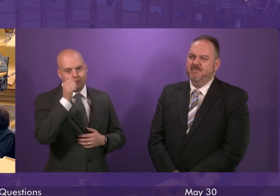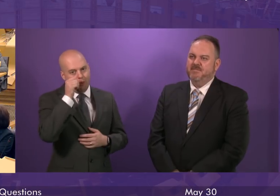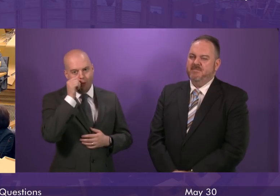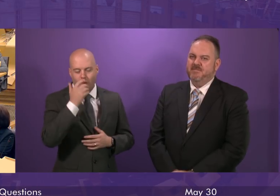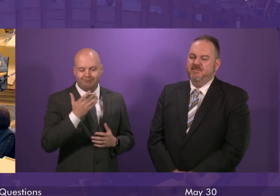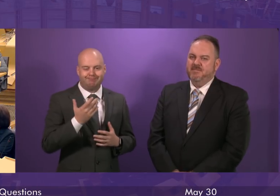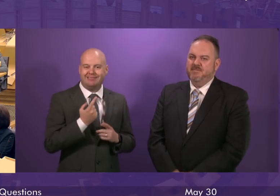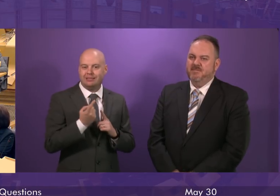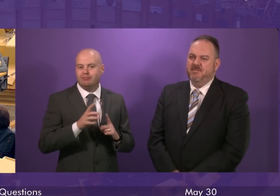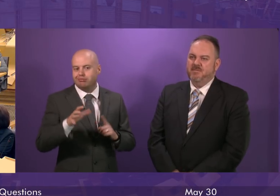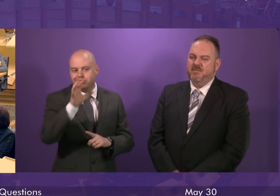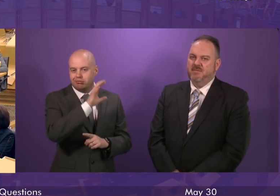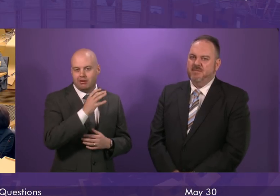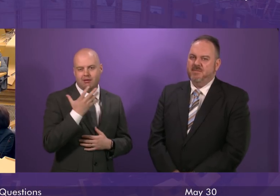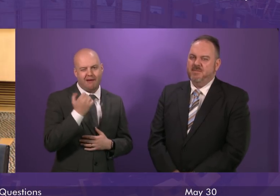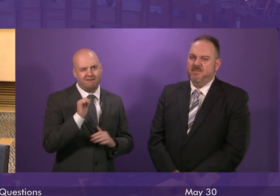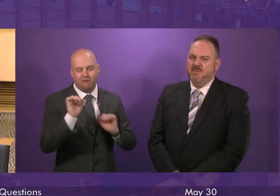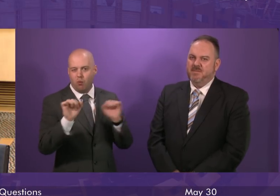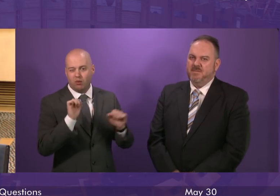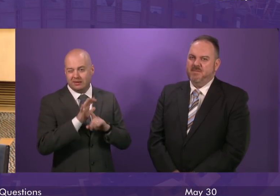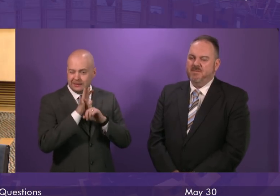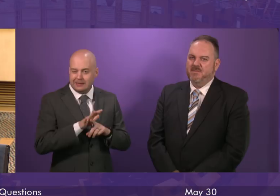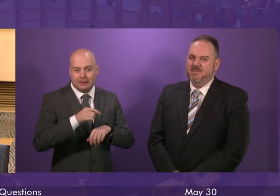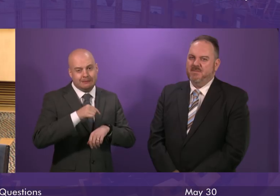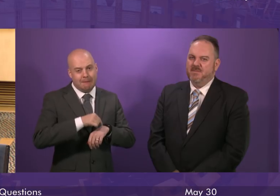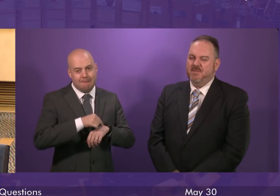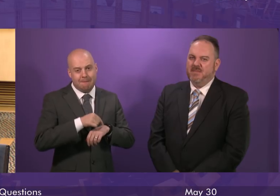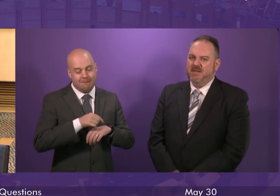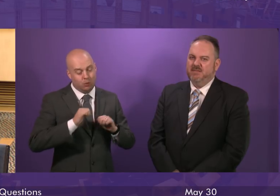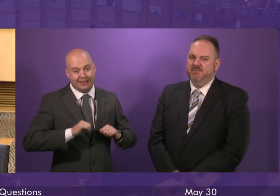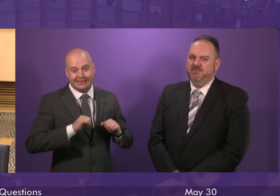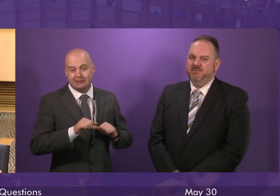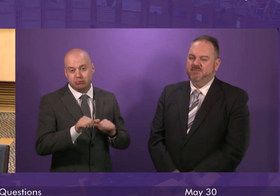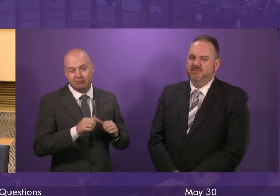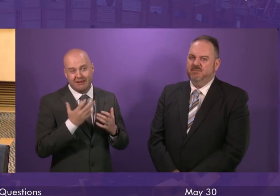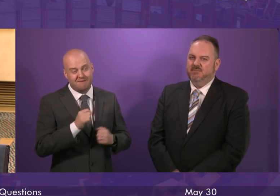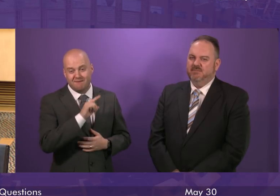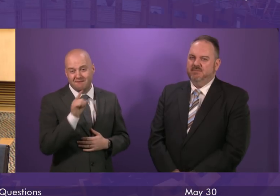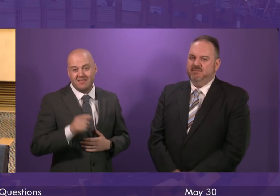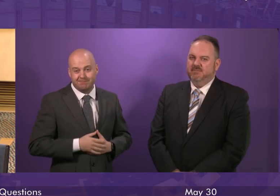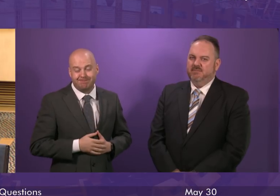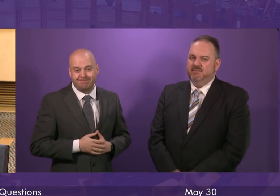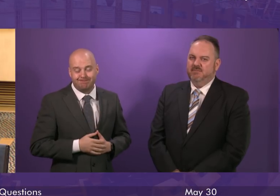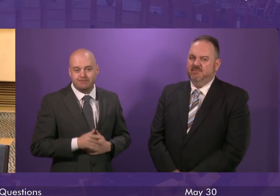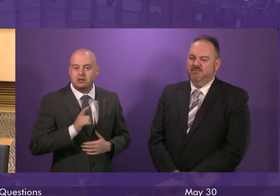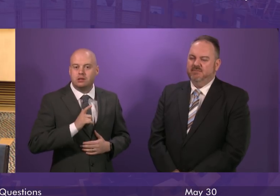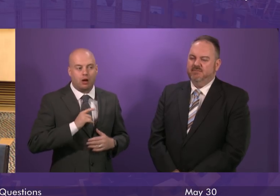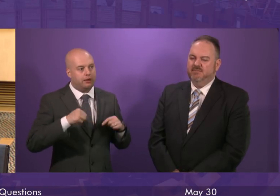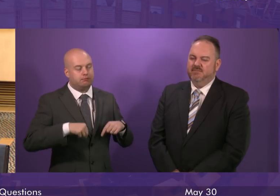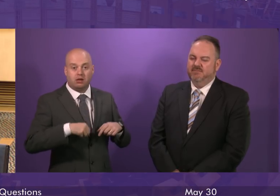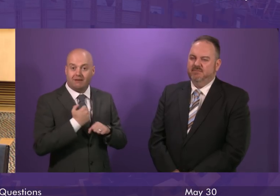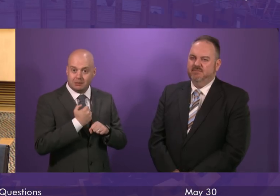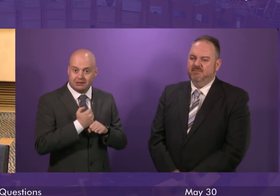increased pressure on NHS waiting times. That is exactly why this government, this Health Secretary, I think